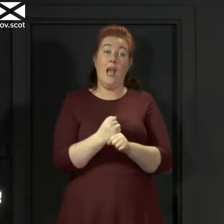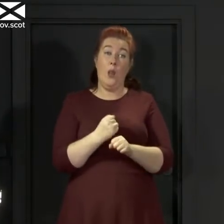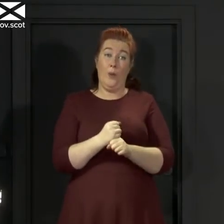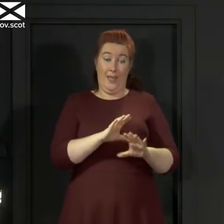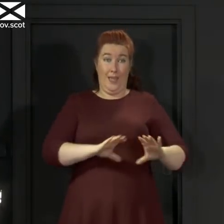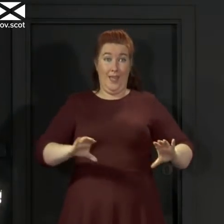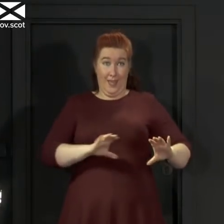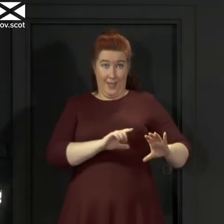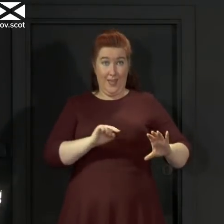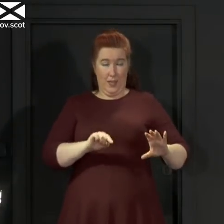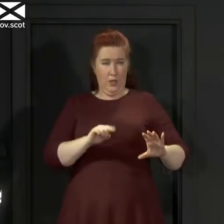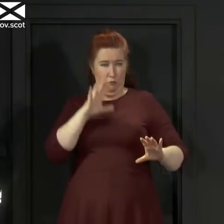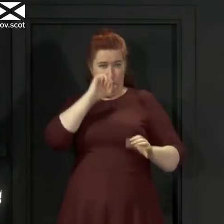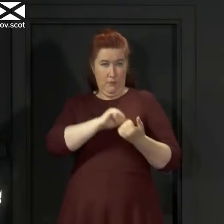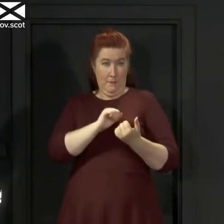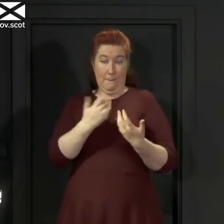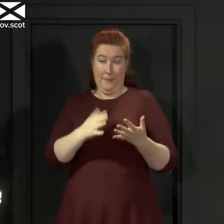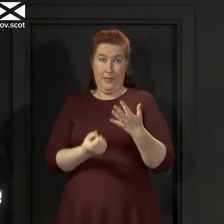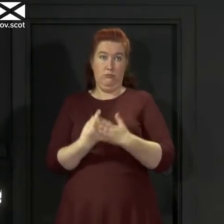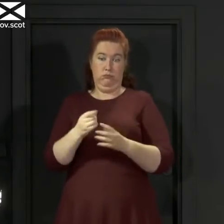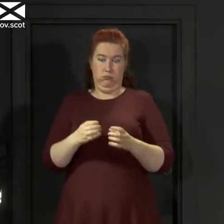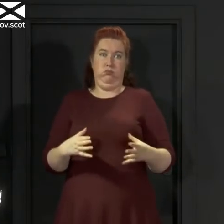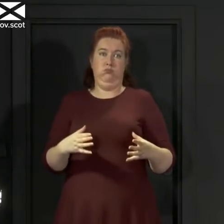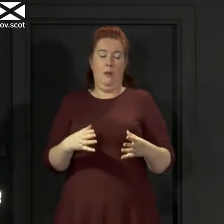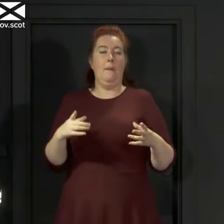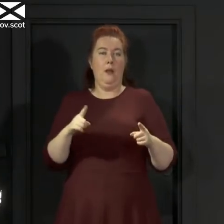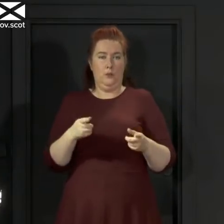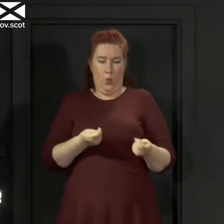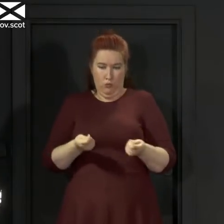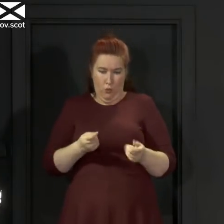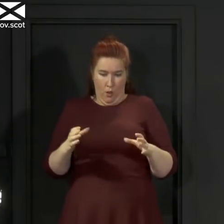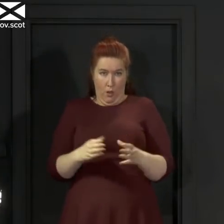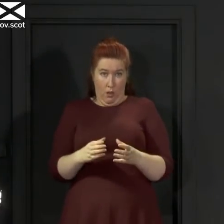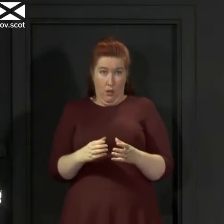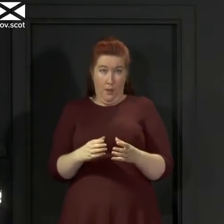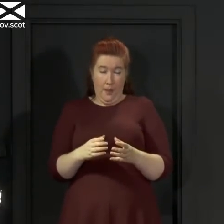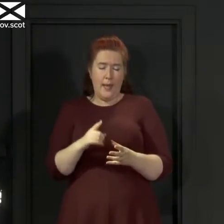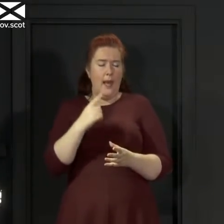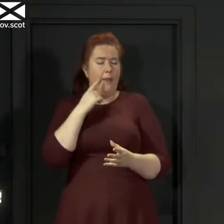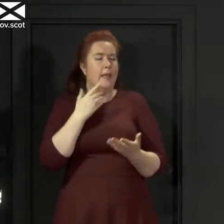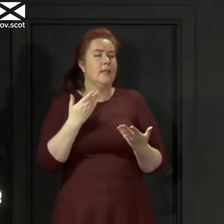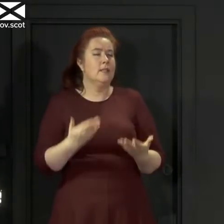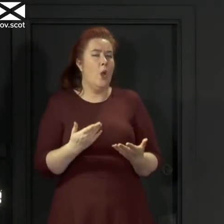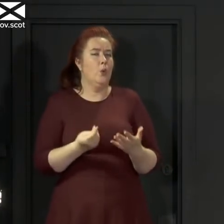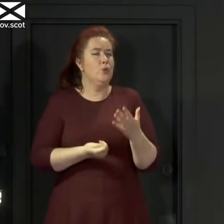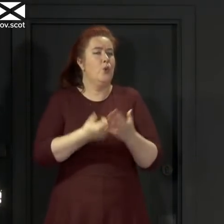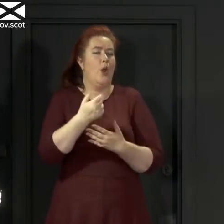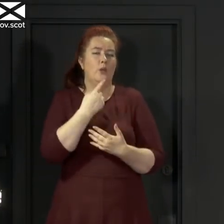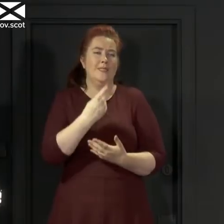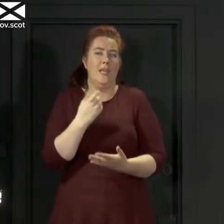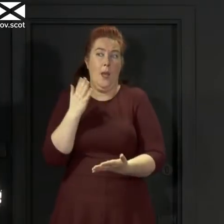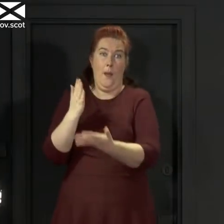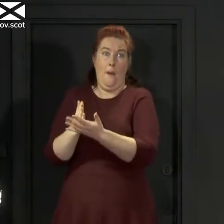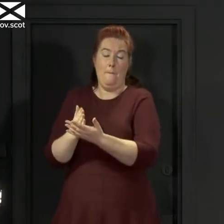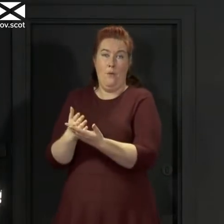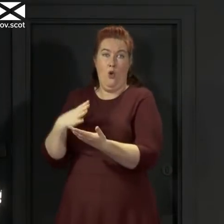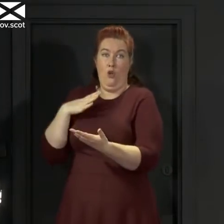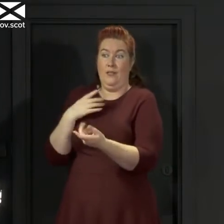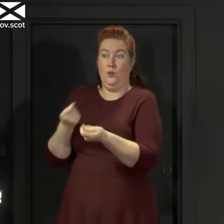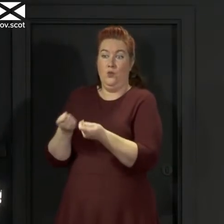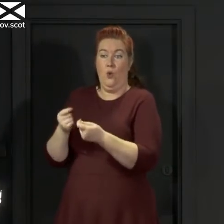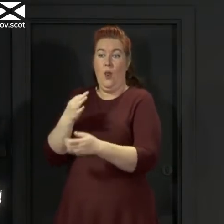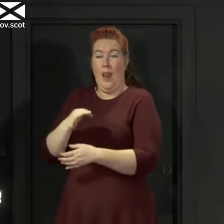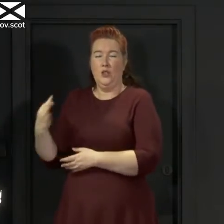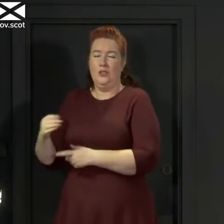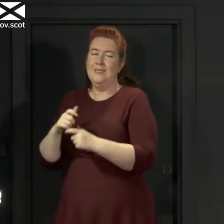where that outbreak was successfully contained I think it's too early for us to say that definitively in Lanarkshire but I know the